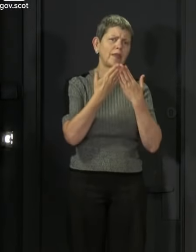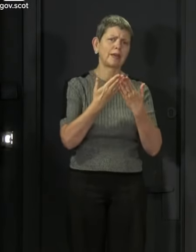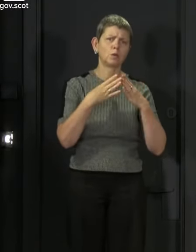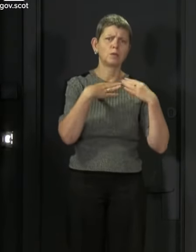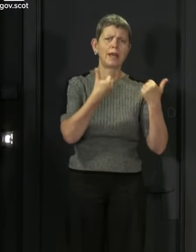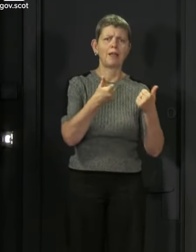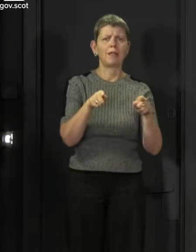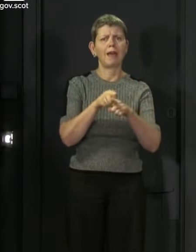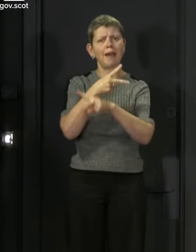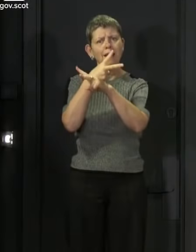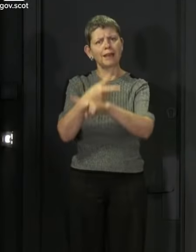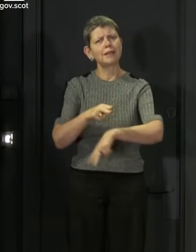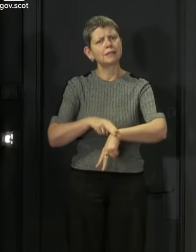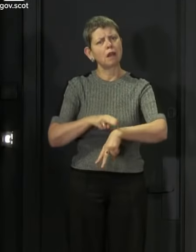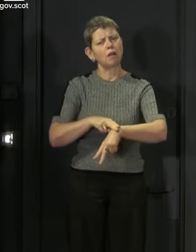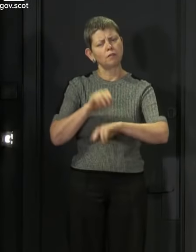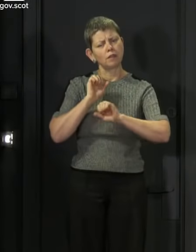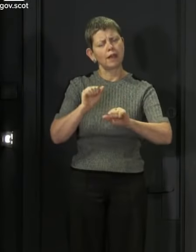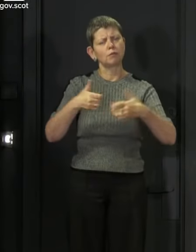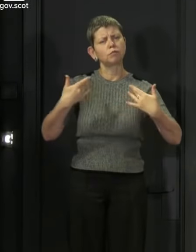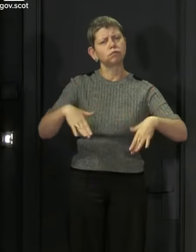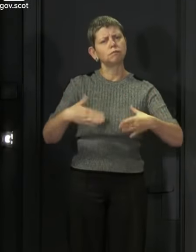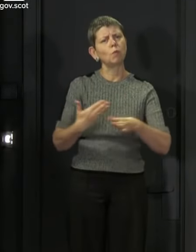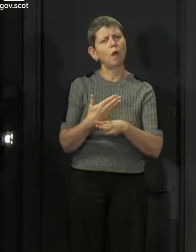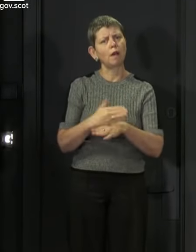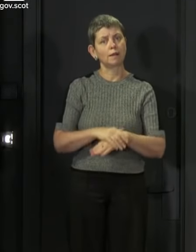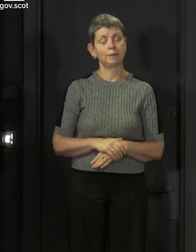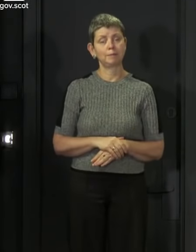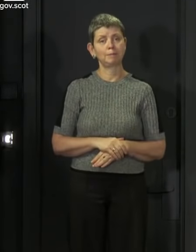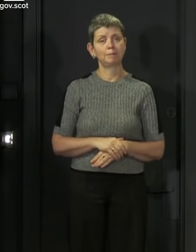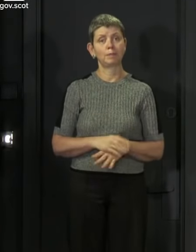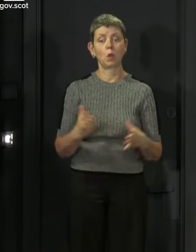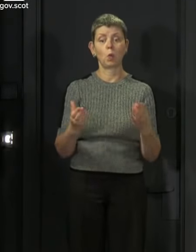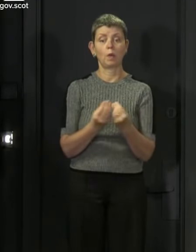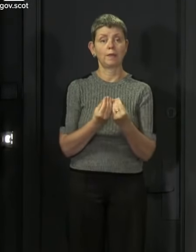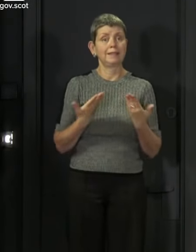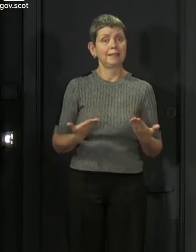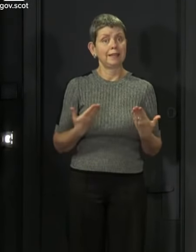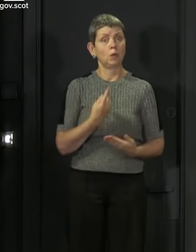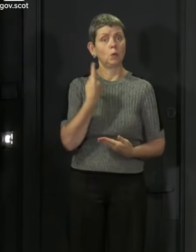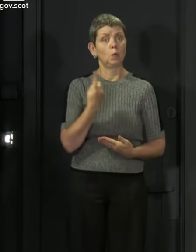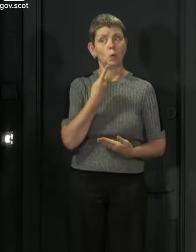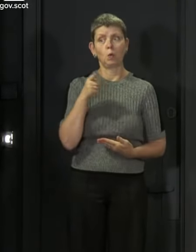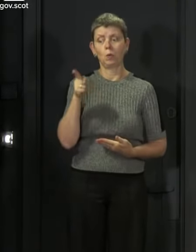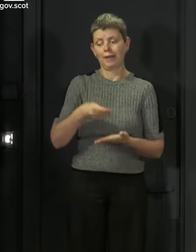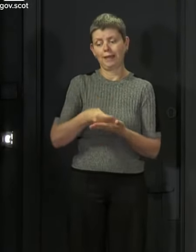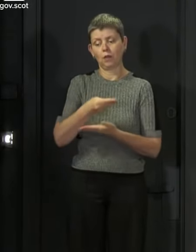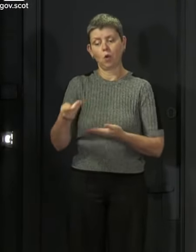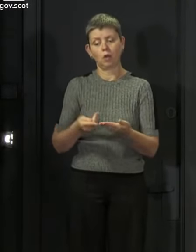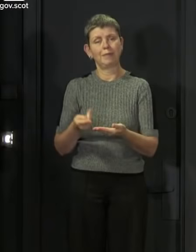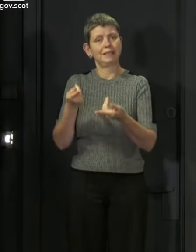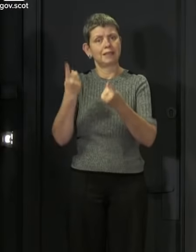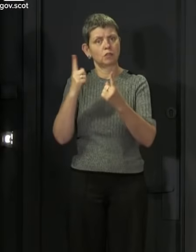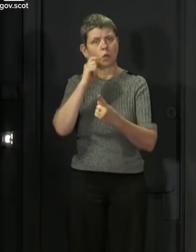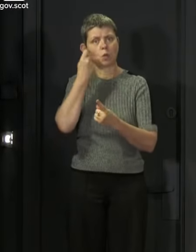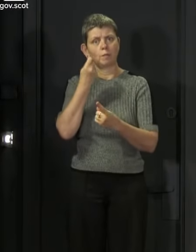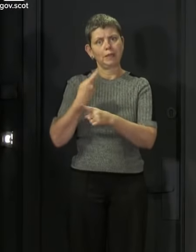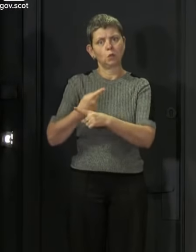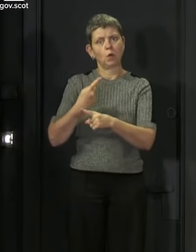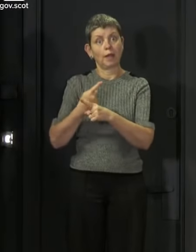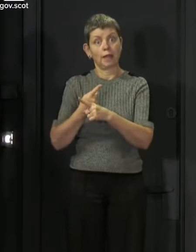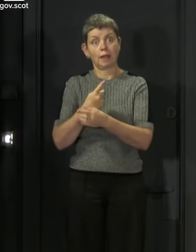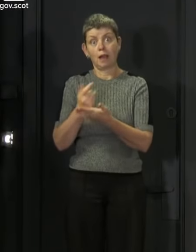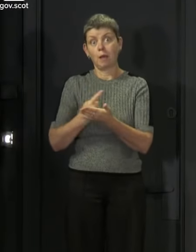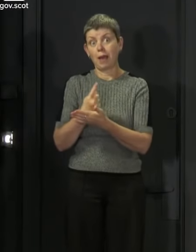the incredible work they continue to do. I'm joined today by the Economy Secretary, who is going to talk in a few minutes about £38